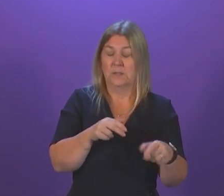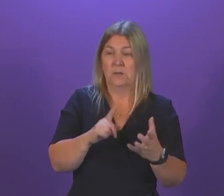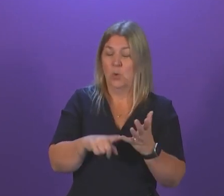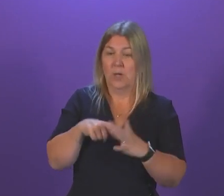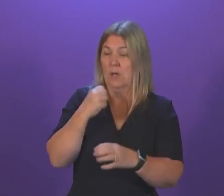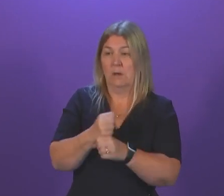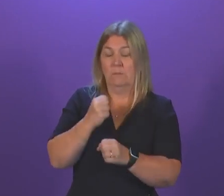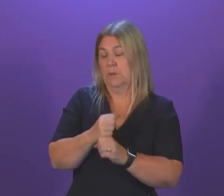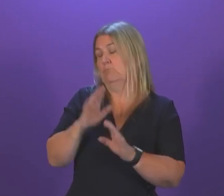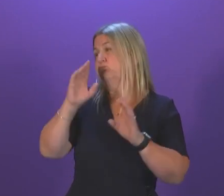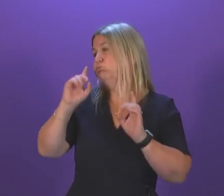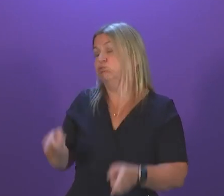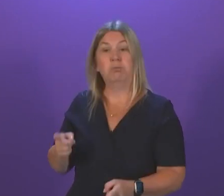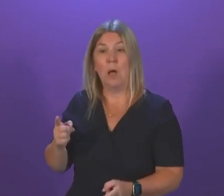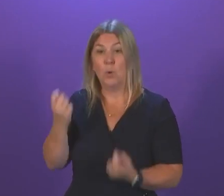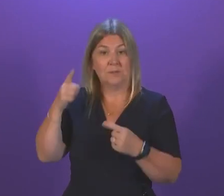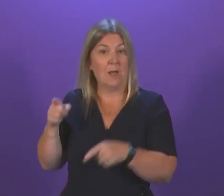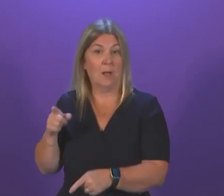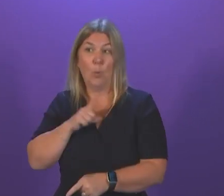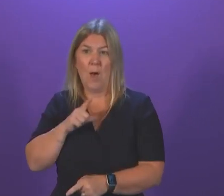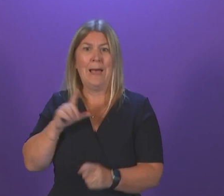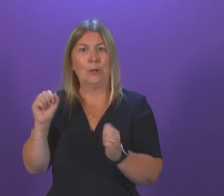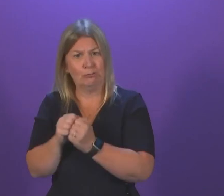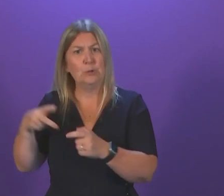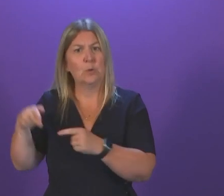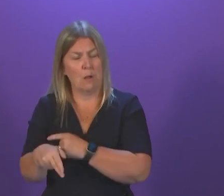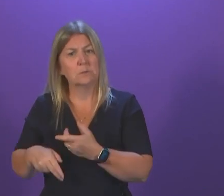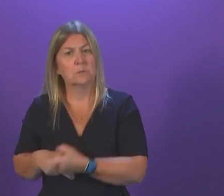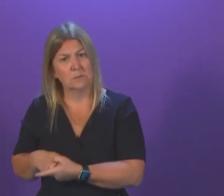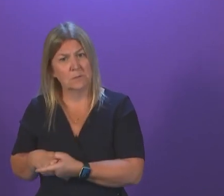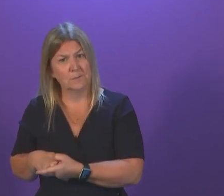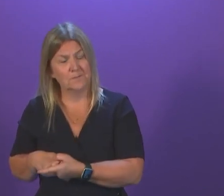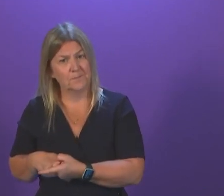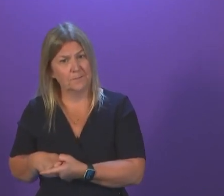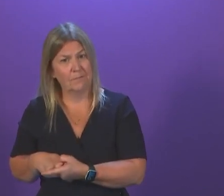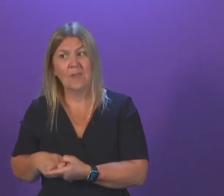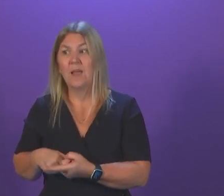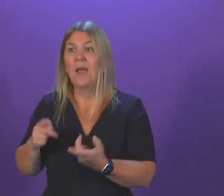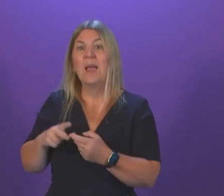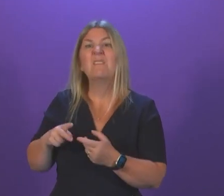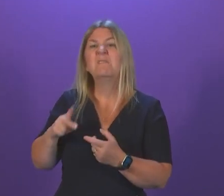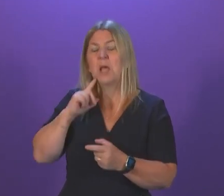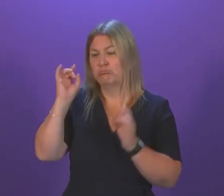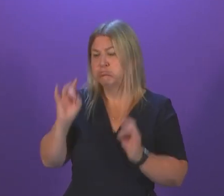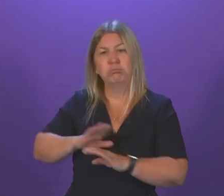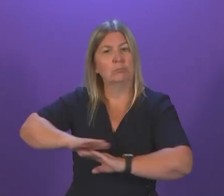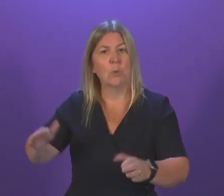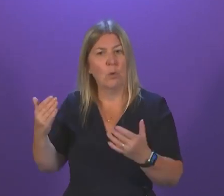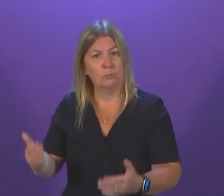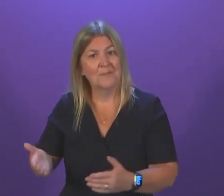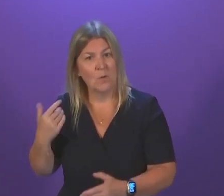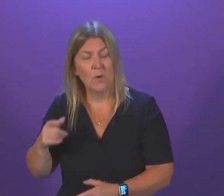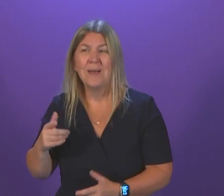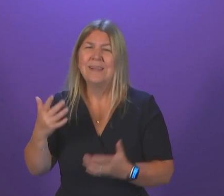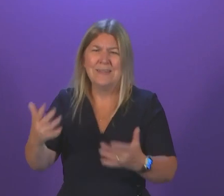any basic morality. So if they weren't prepared to reconsider this before, surely they should do that now. It would be